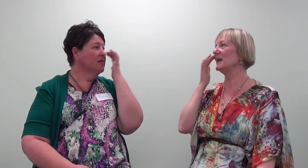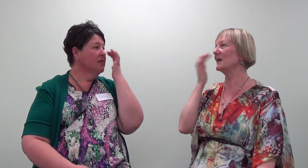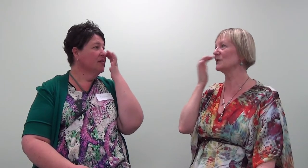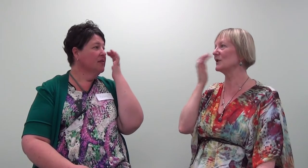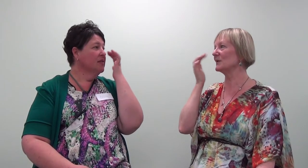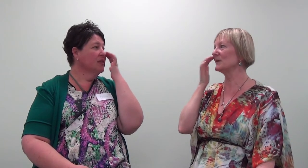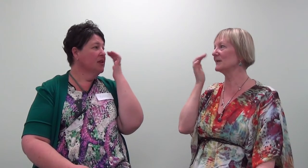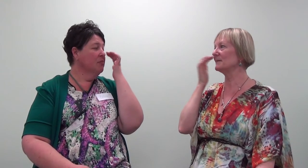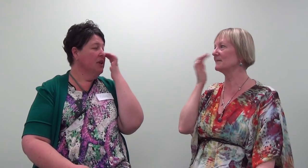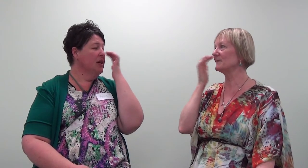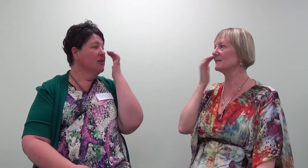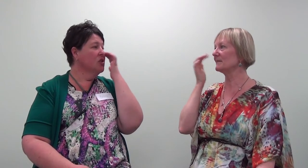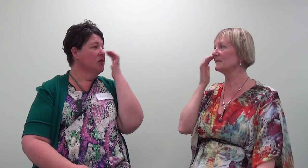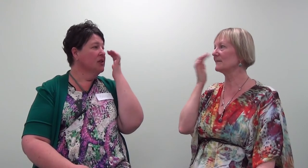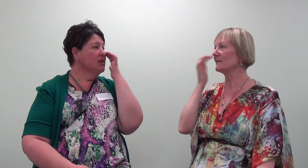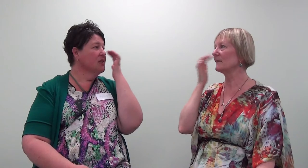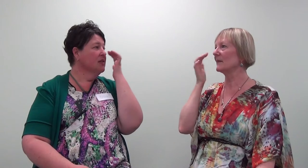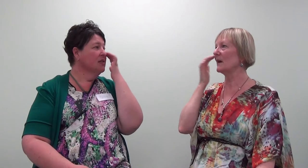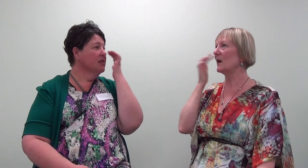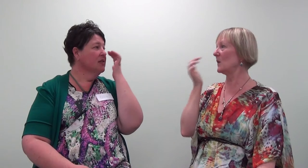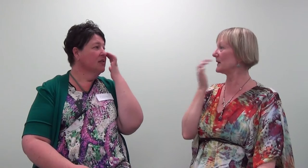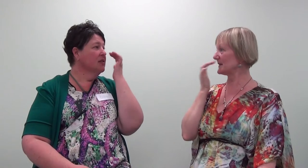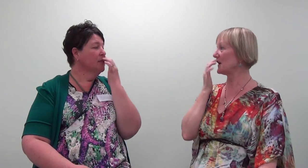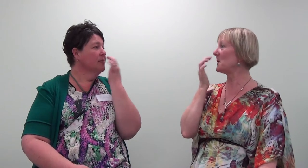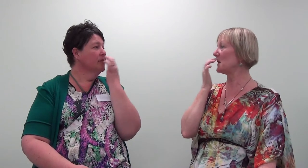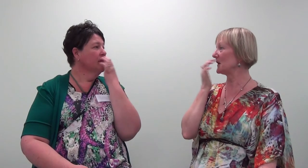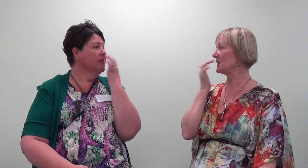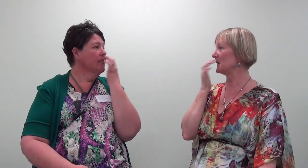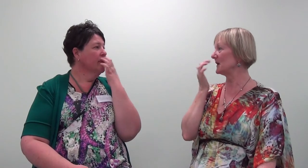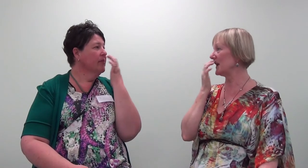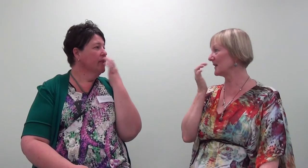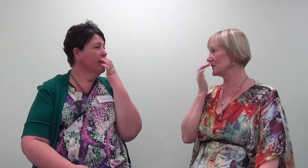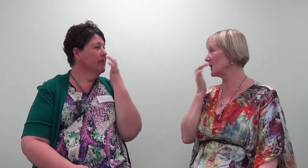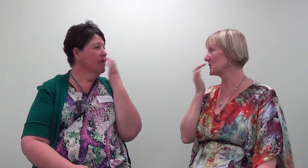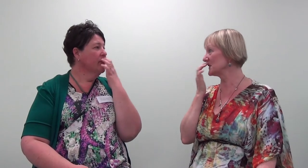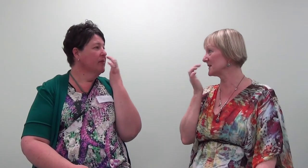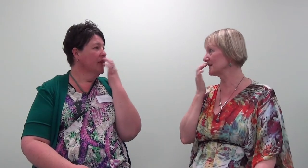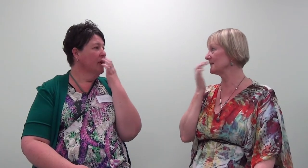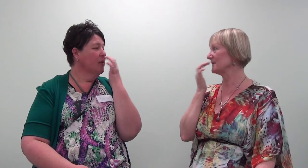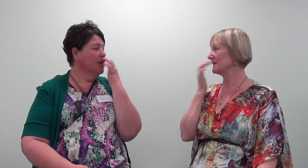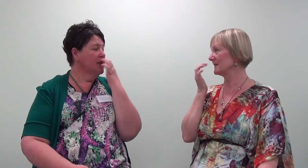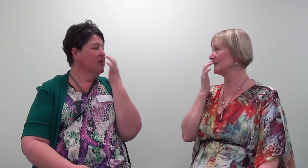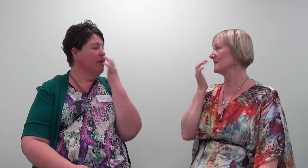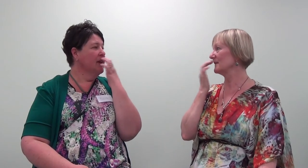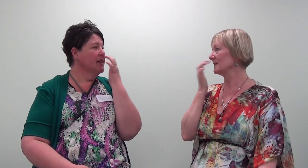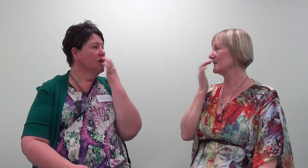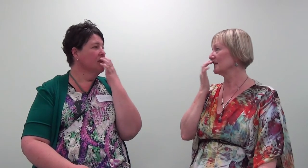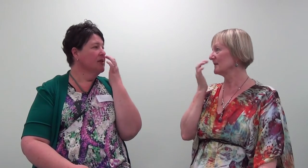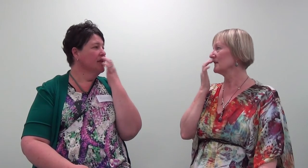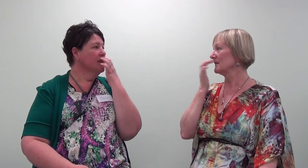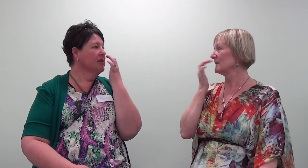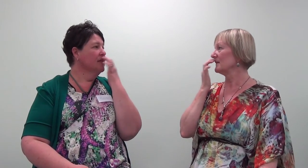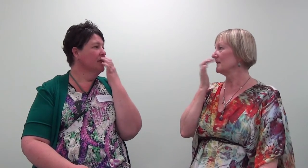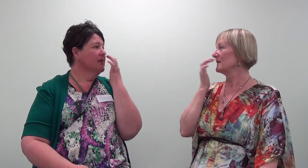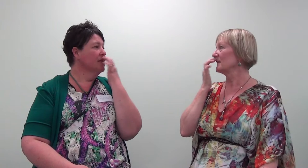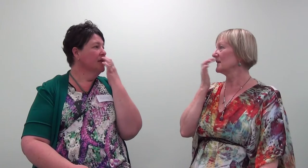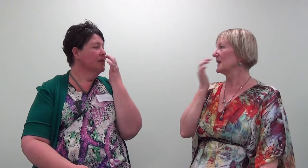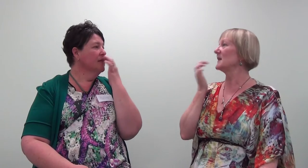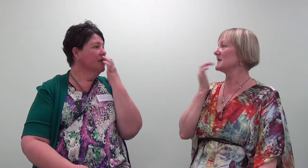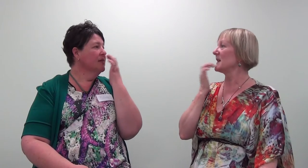my neck and shoulders. I want to tell my neck and shoulders that it's